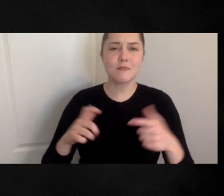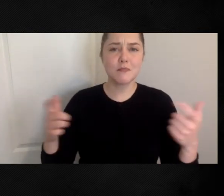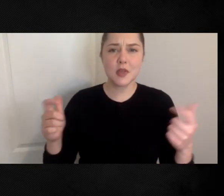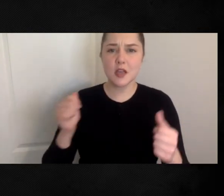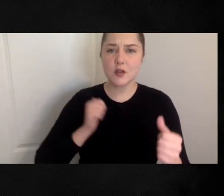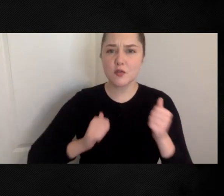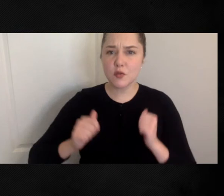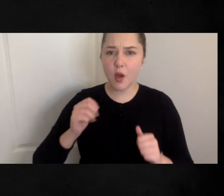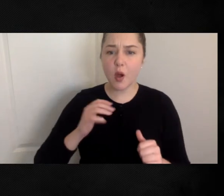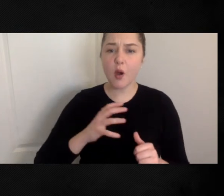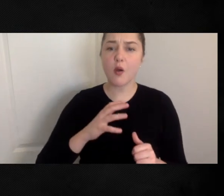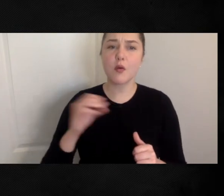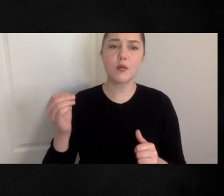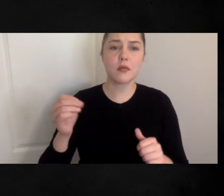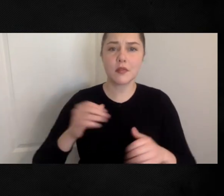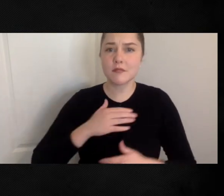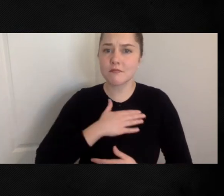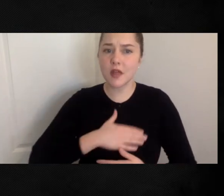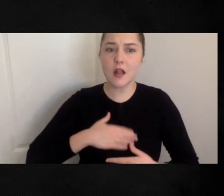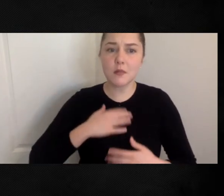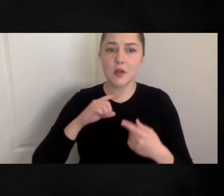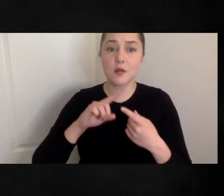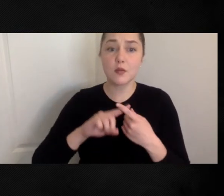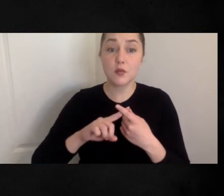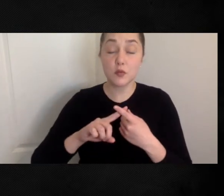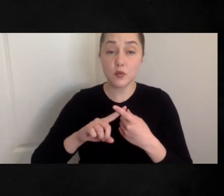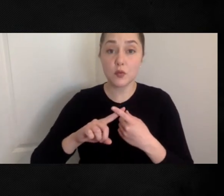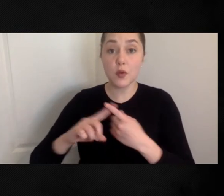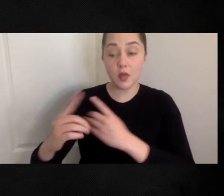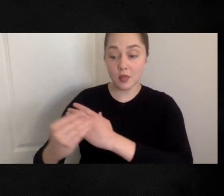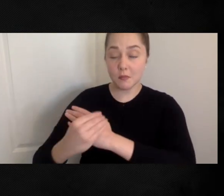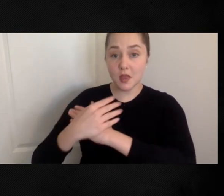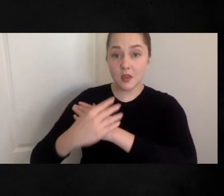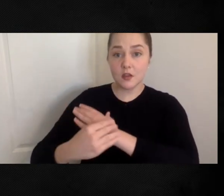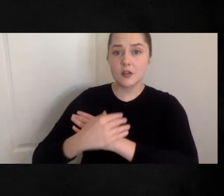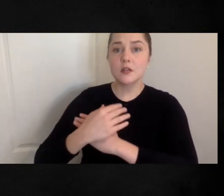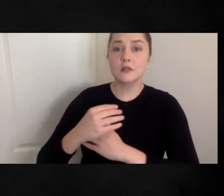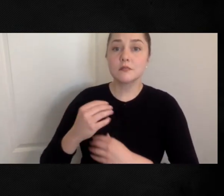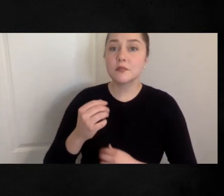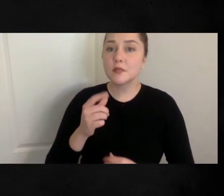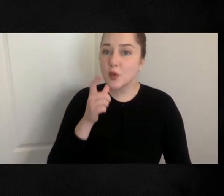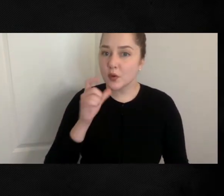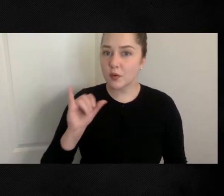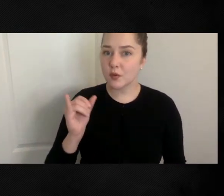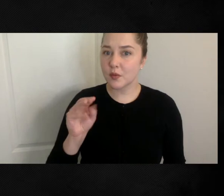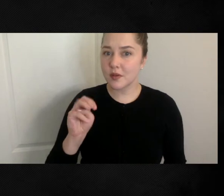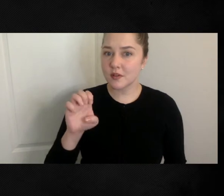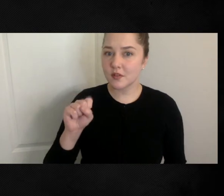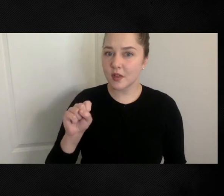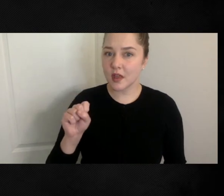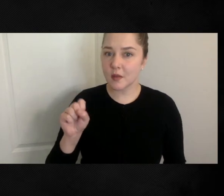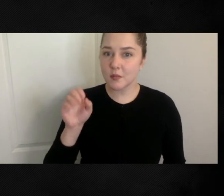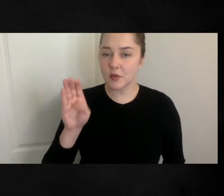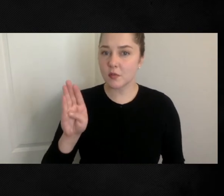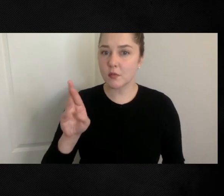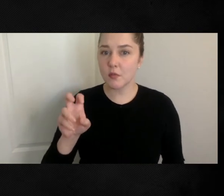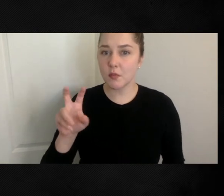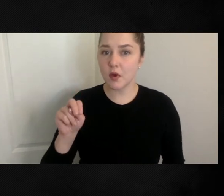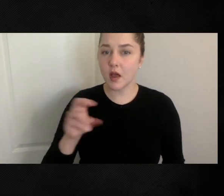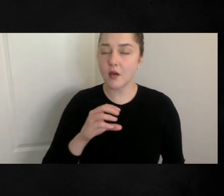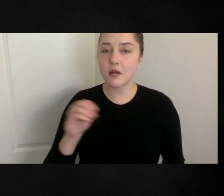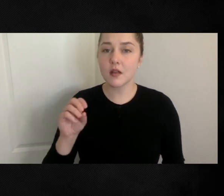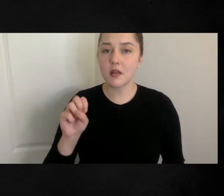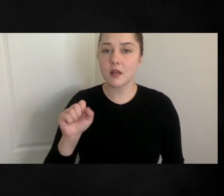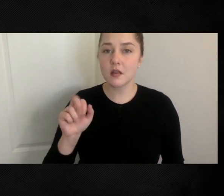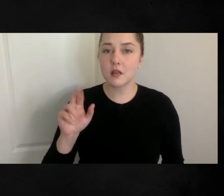entertainment to the beaches, they had James Brown and Sarah Vaughns, but also had the